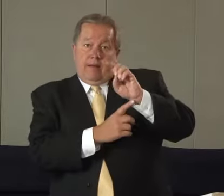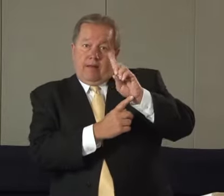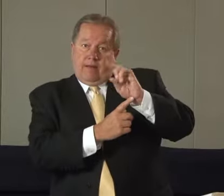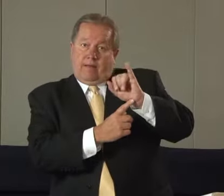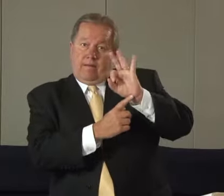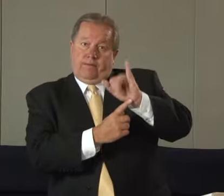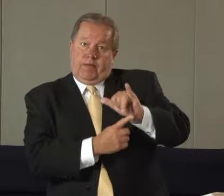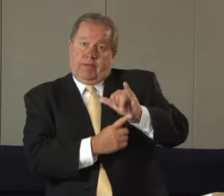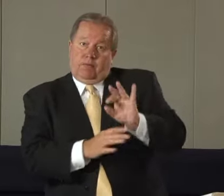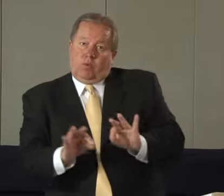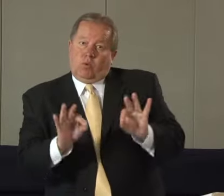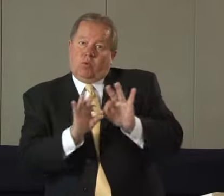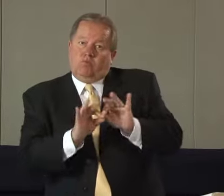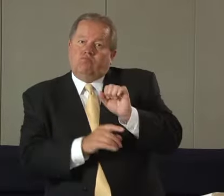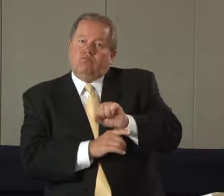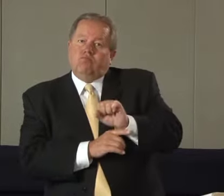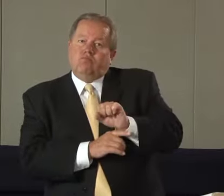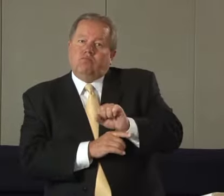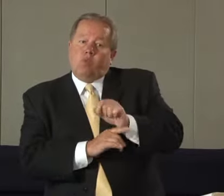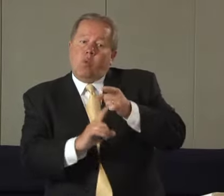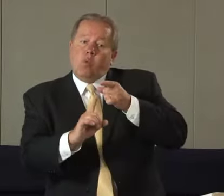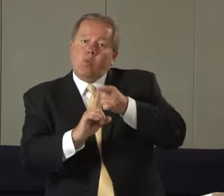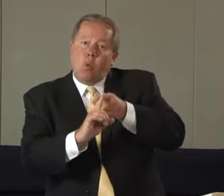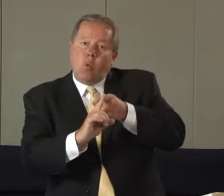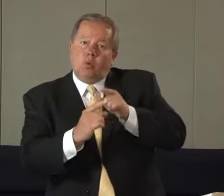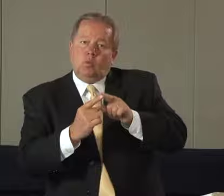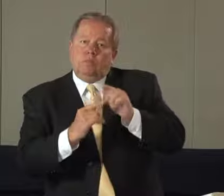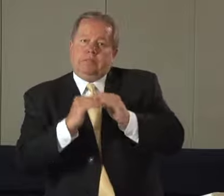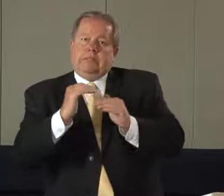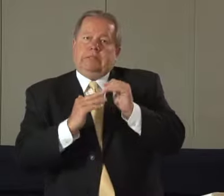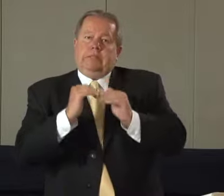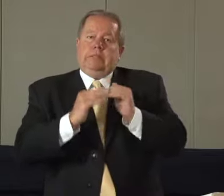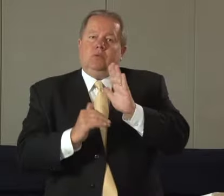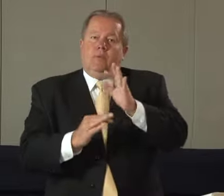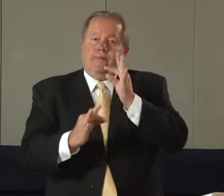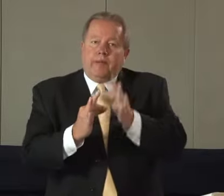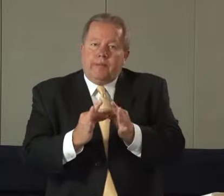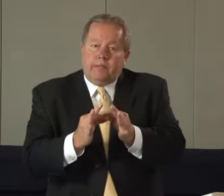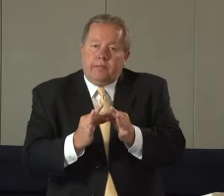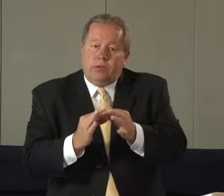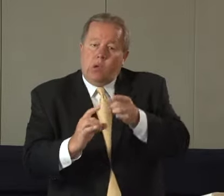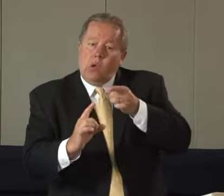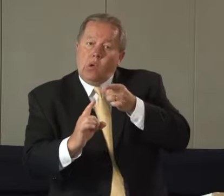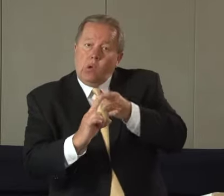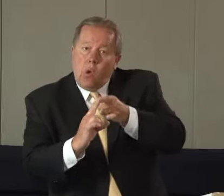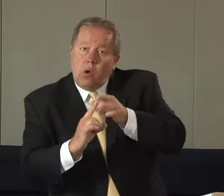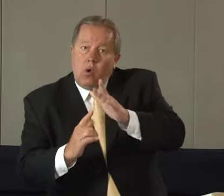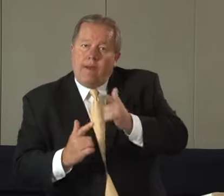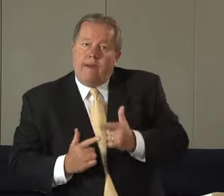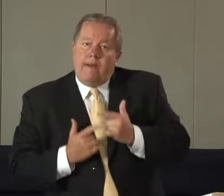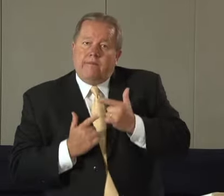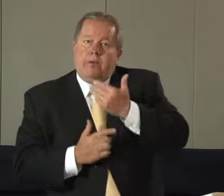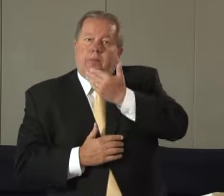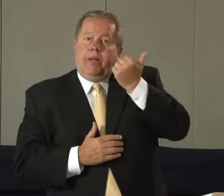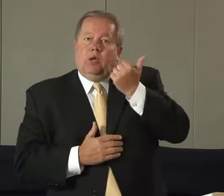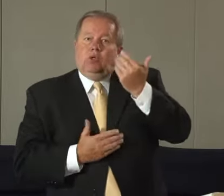us edifies us edification is so important because that edification helps us build